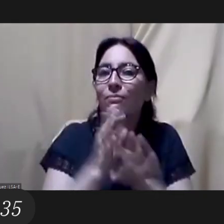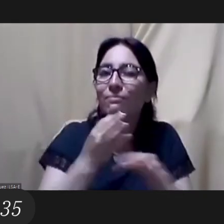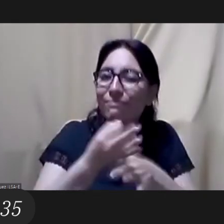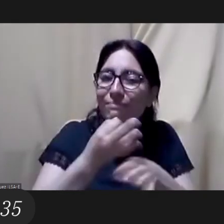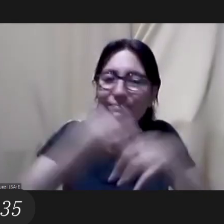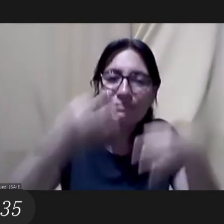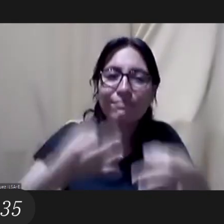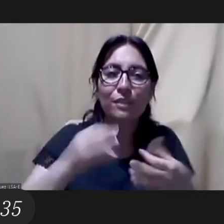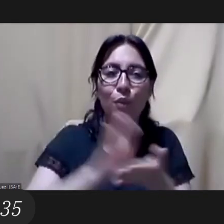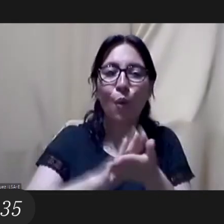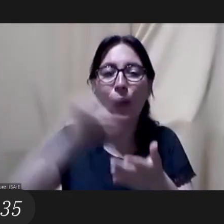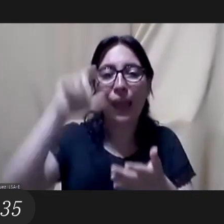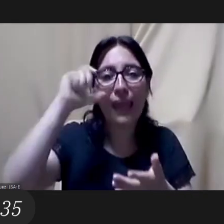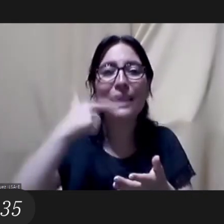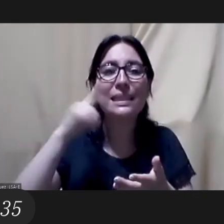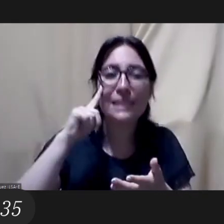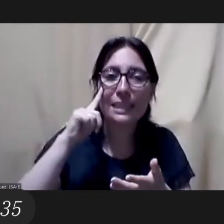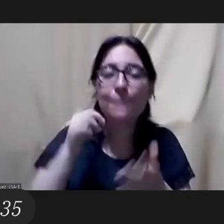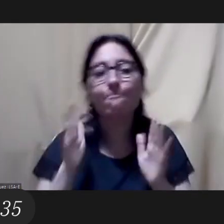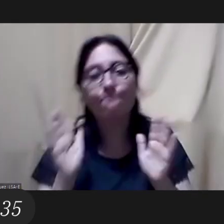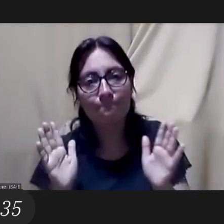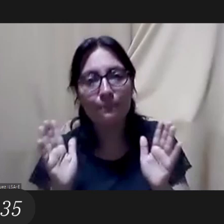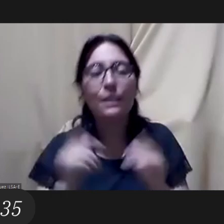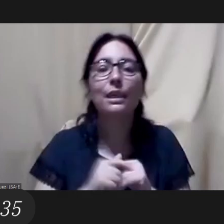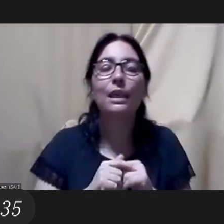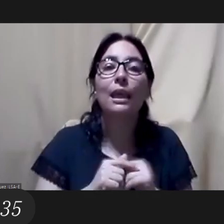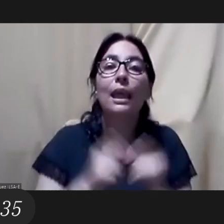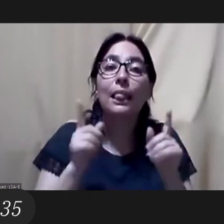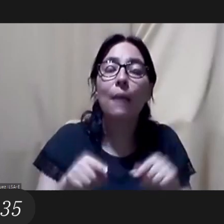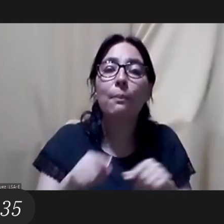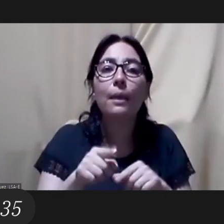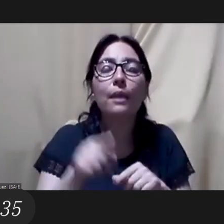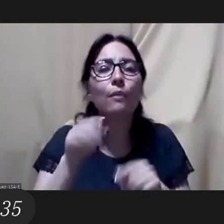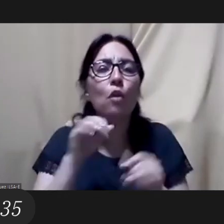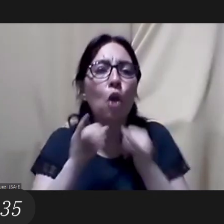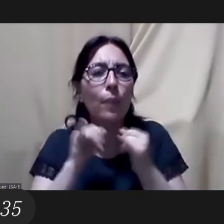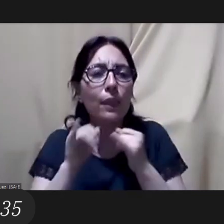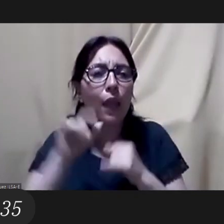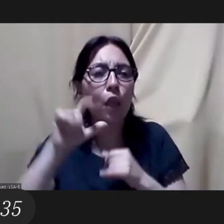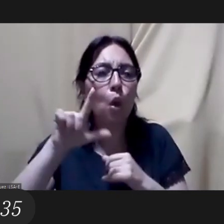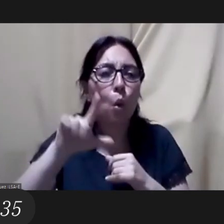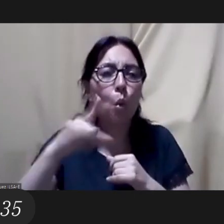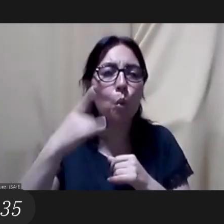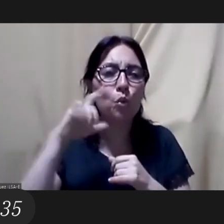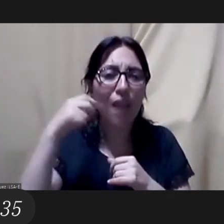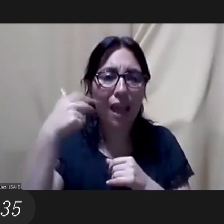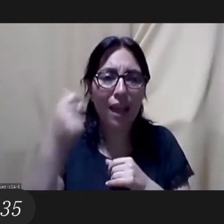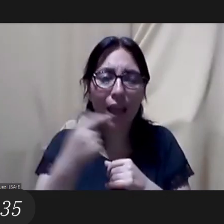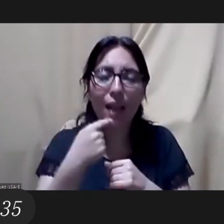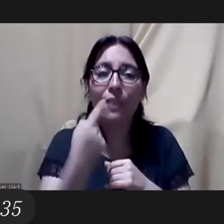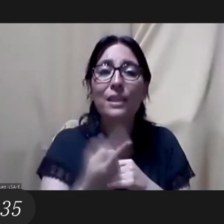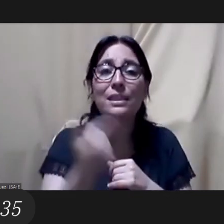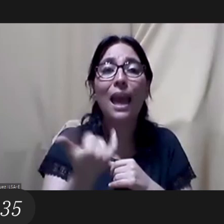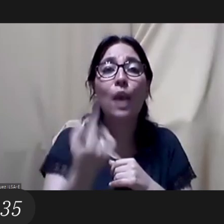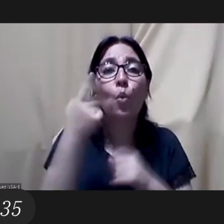foundation that would include this perspective in universities then luciana made a comment and explain